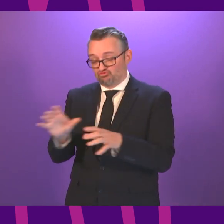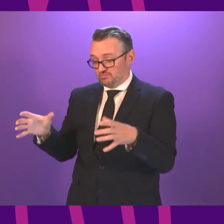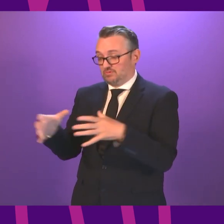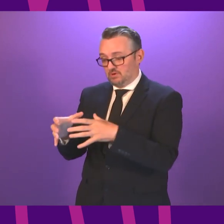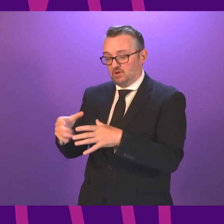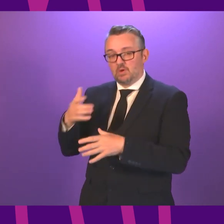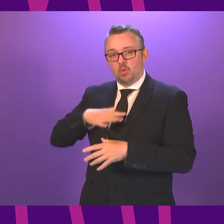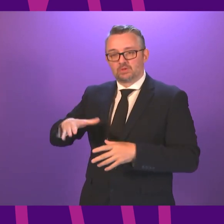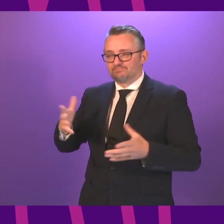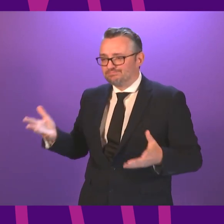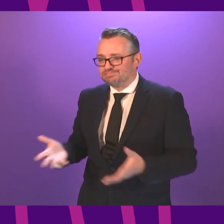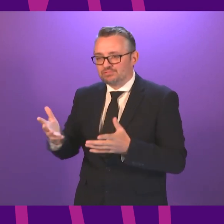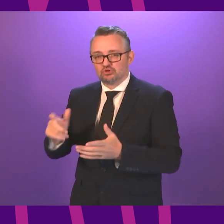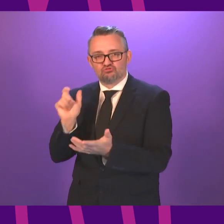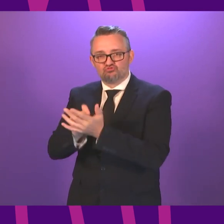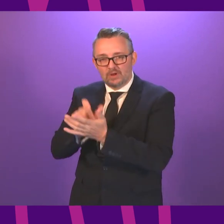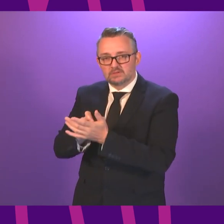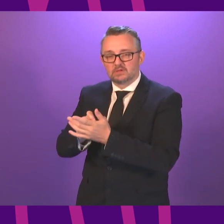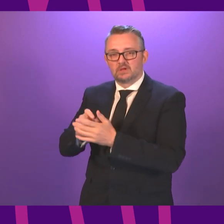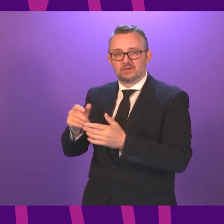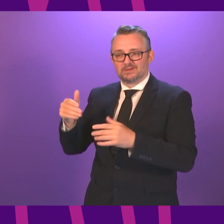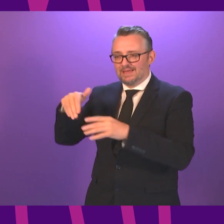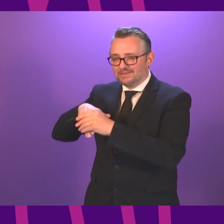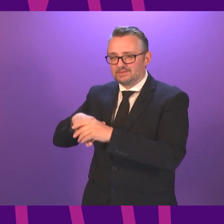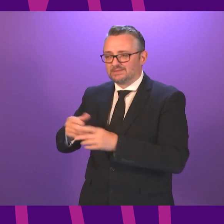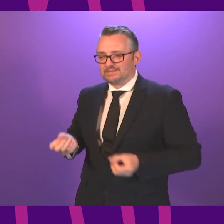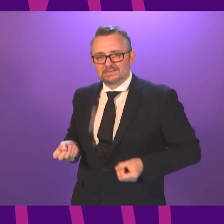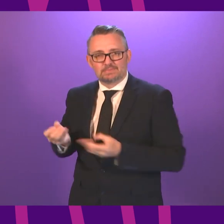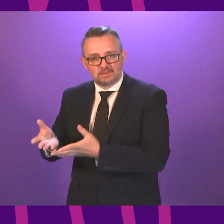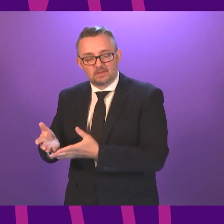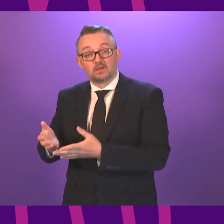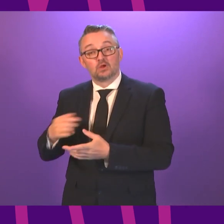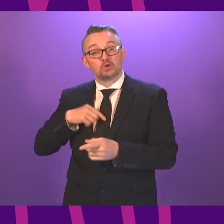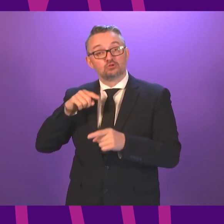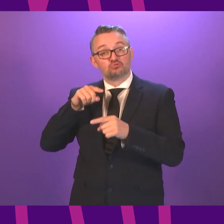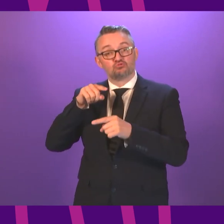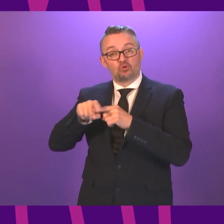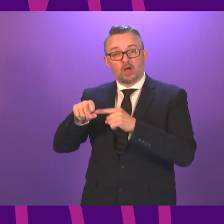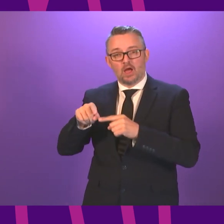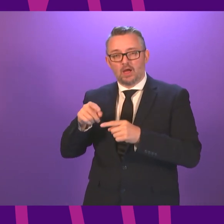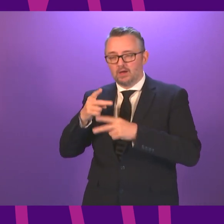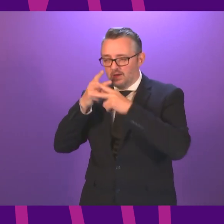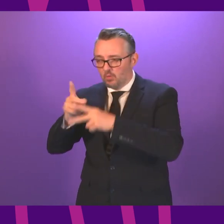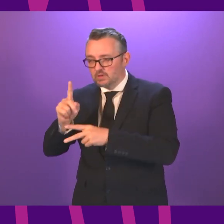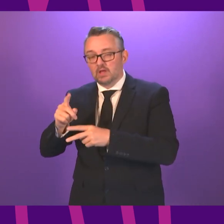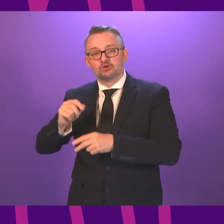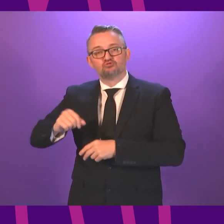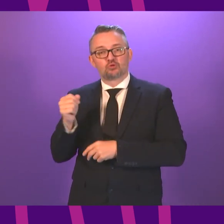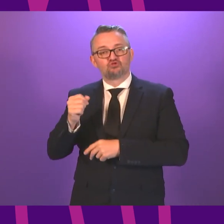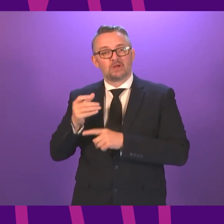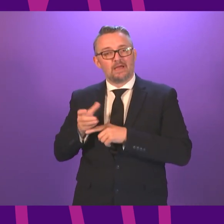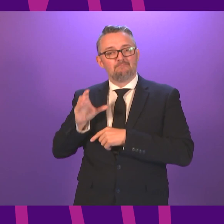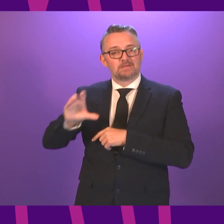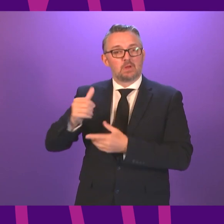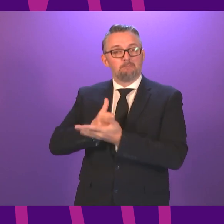our vision for trade and increase infrastructure spending. We will also capitalise the Scottish National Investment Bank with a